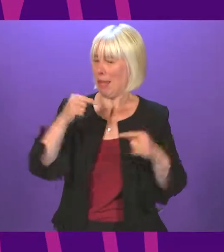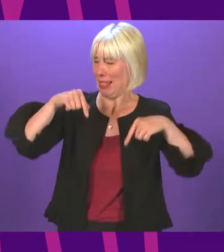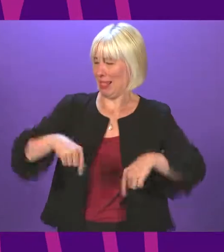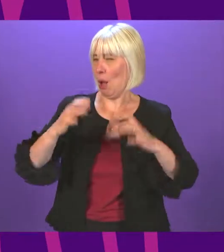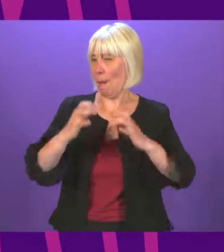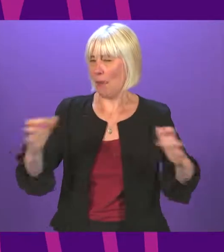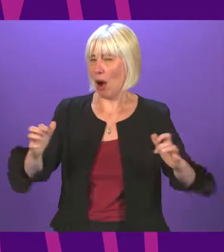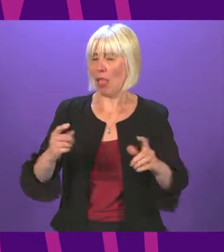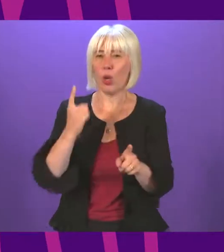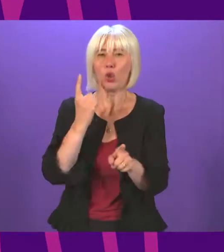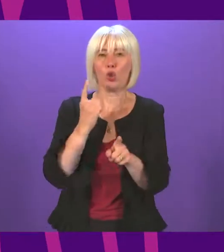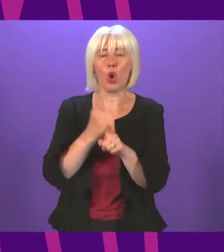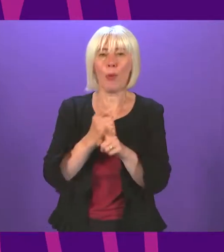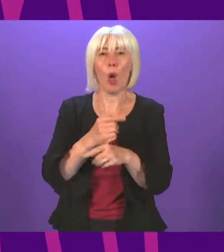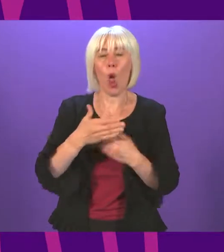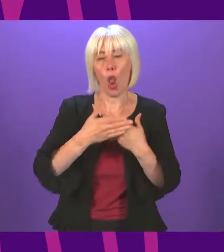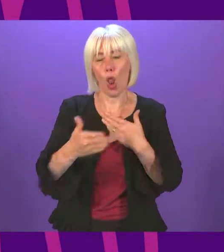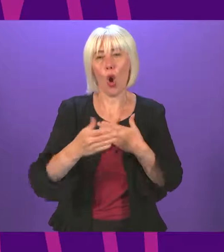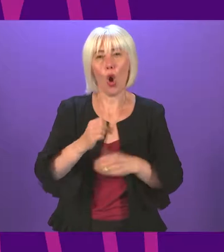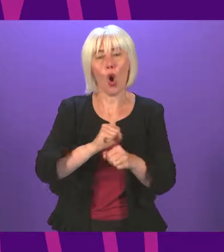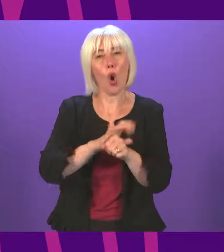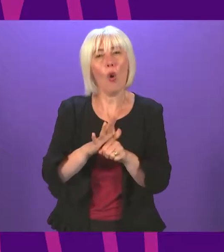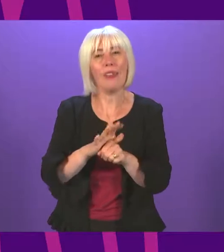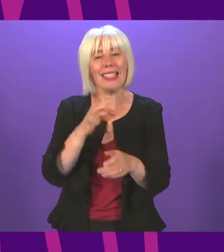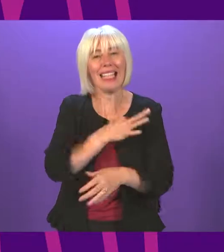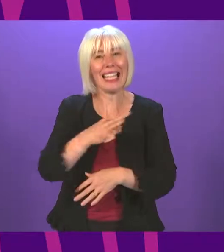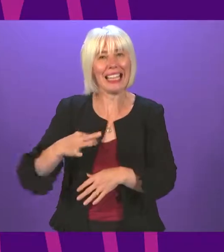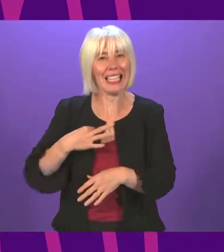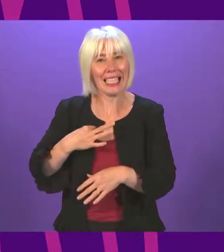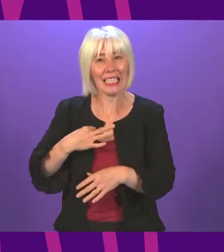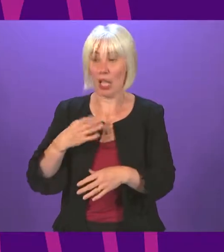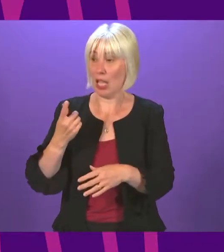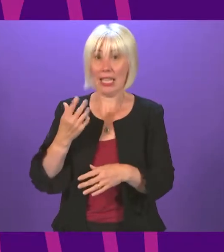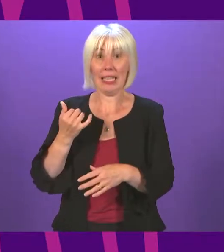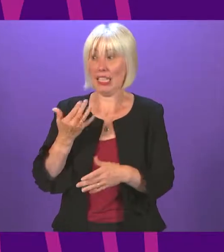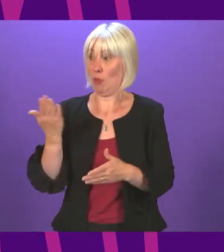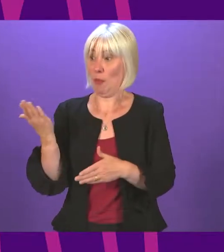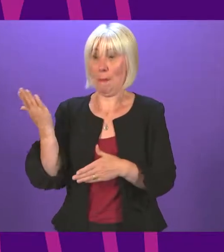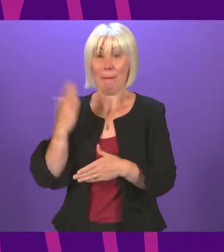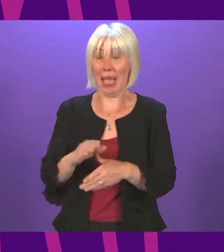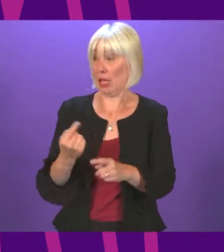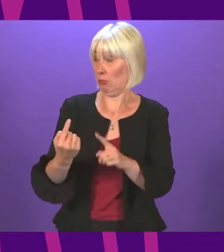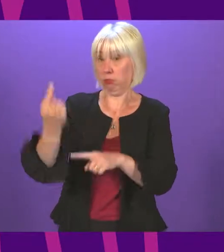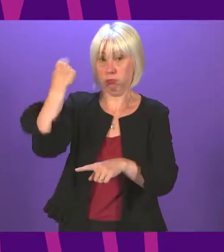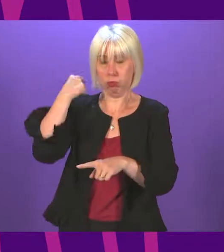talk about long Covid clinics, dedicate long Covid clinics since this parliament reconvened after the election. And we have still not had that